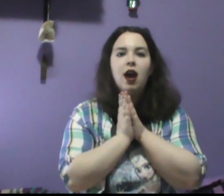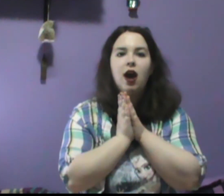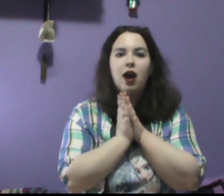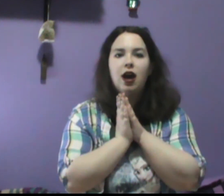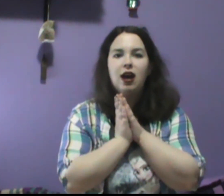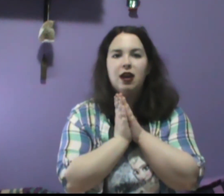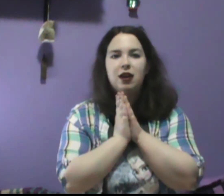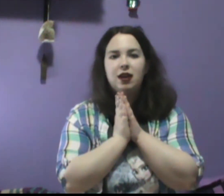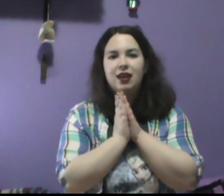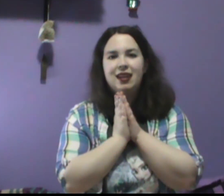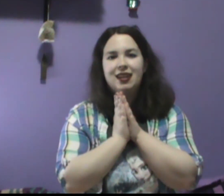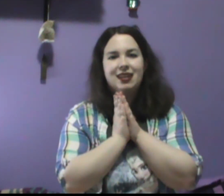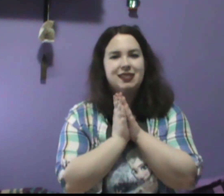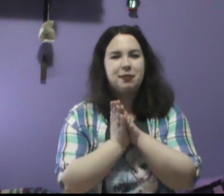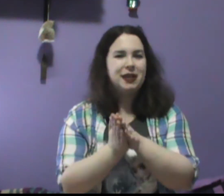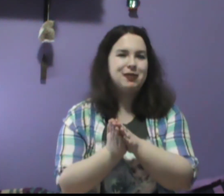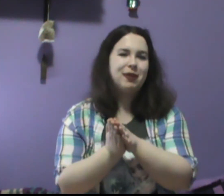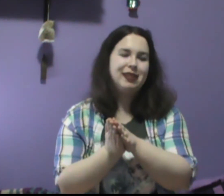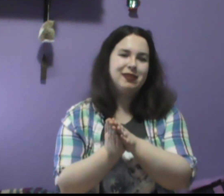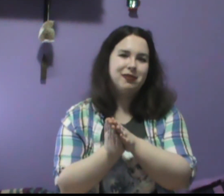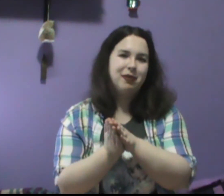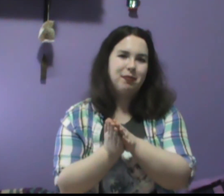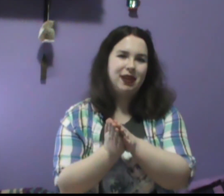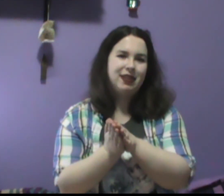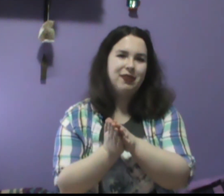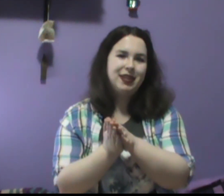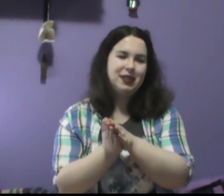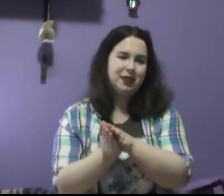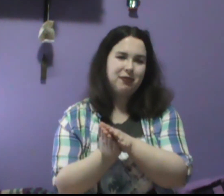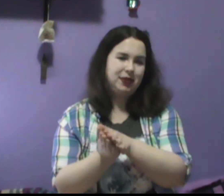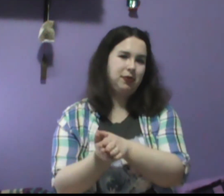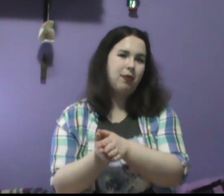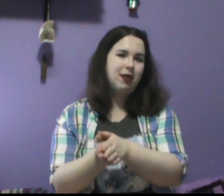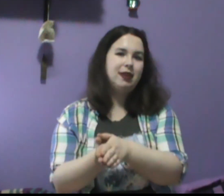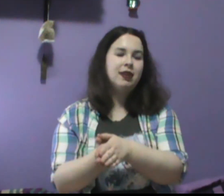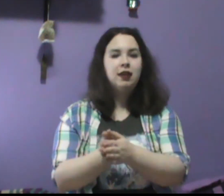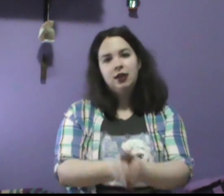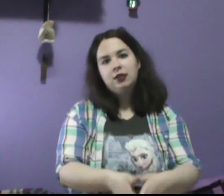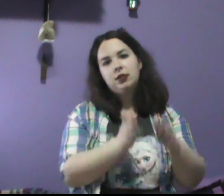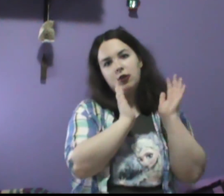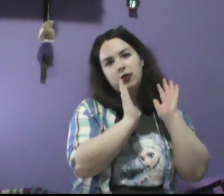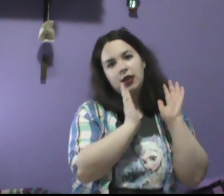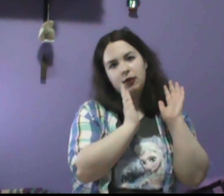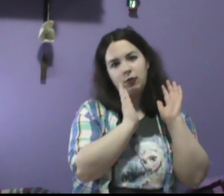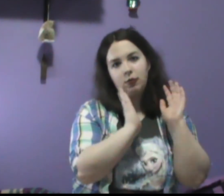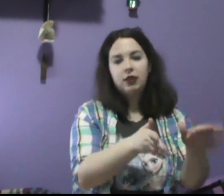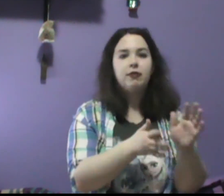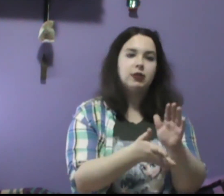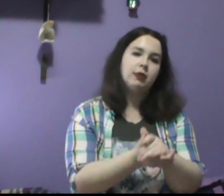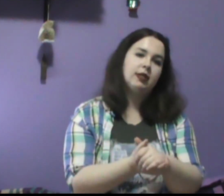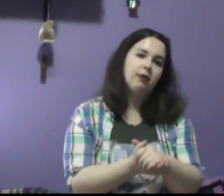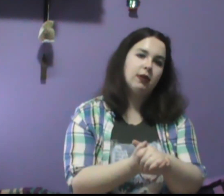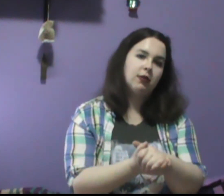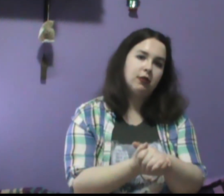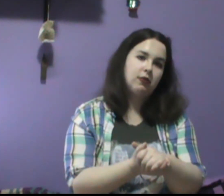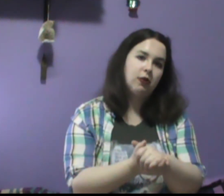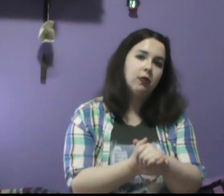Uh, and I guess the best way is to sort of break down each individual one. So, like, one of the first ones that we're going do is two